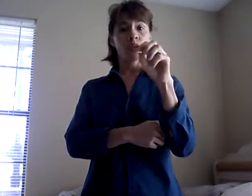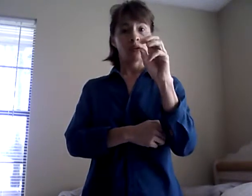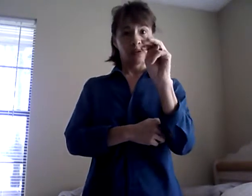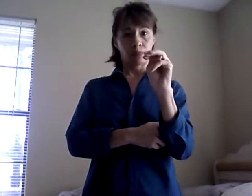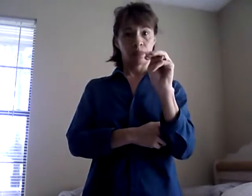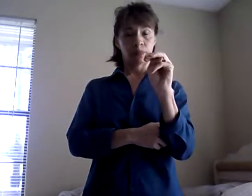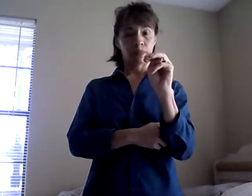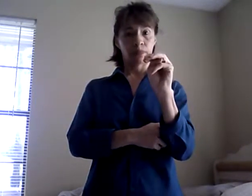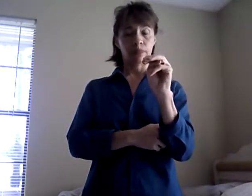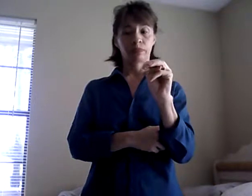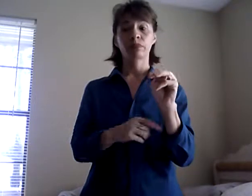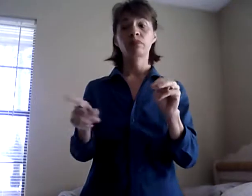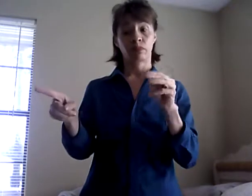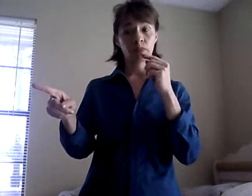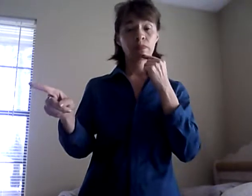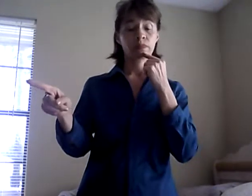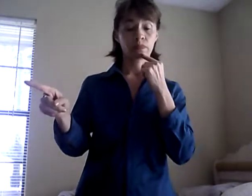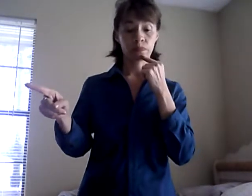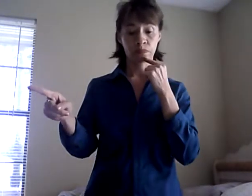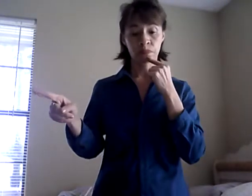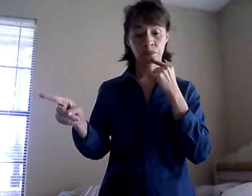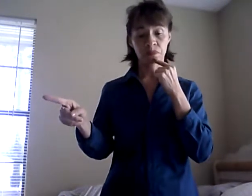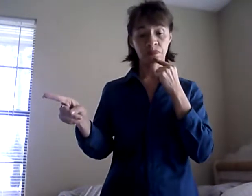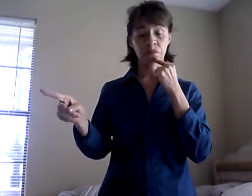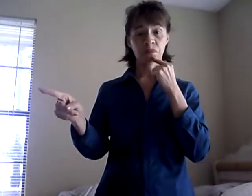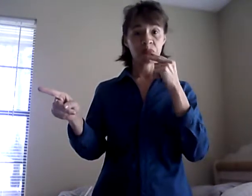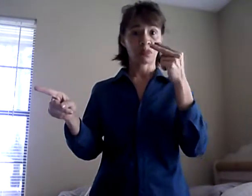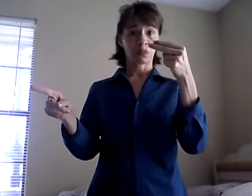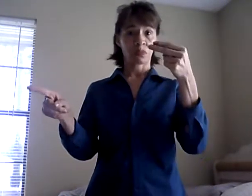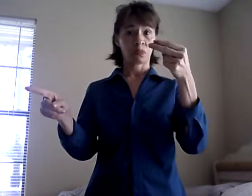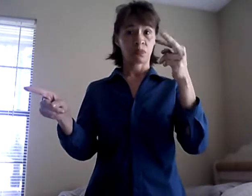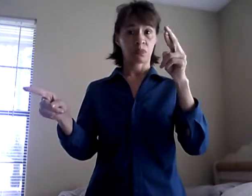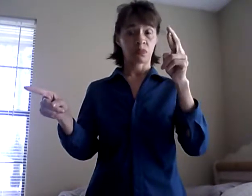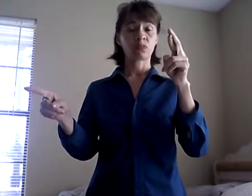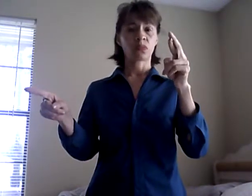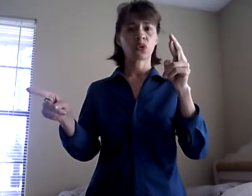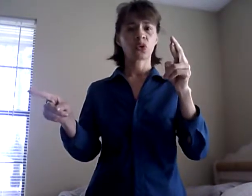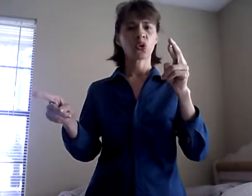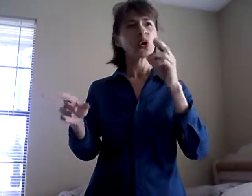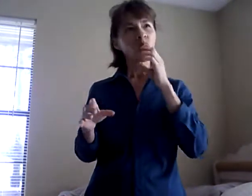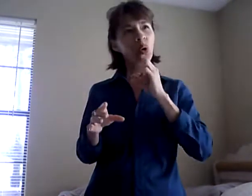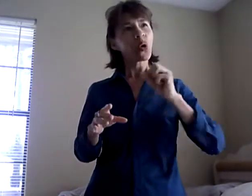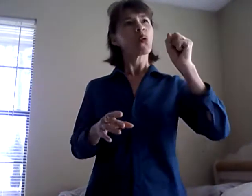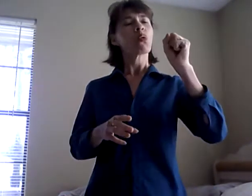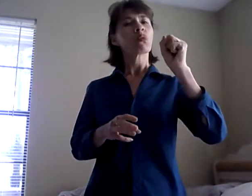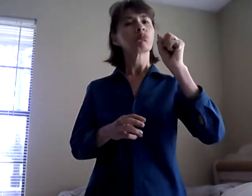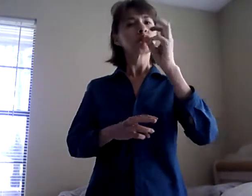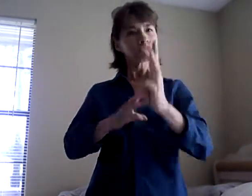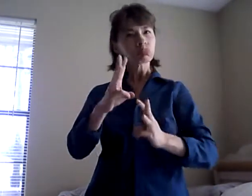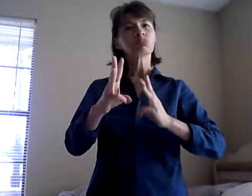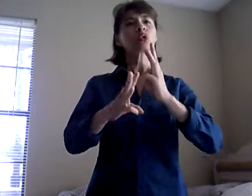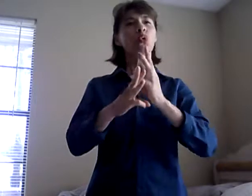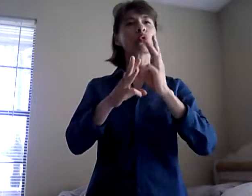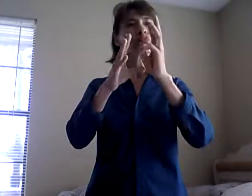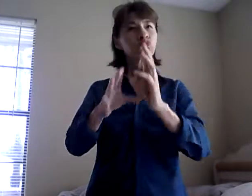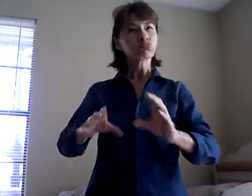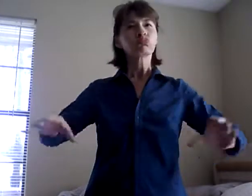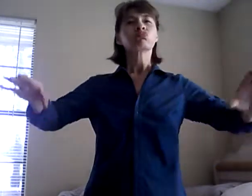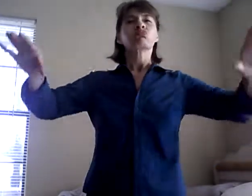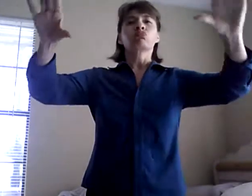oldest ones in the world. It has about 900 followers all over.